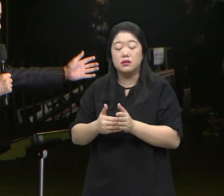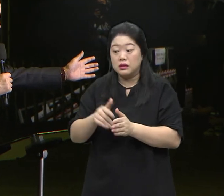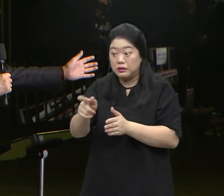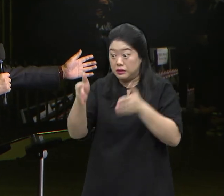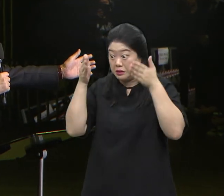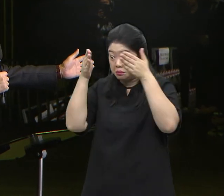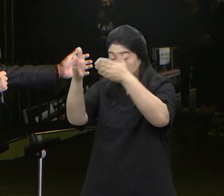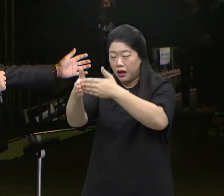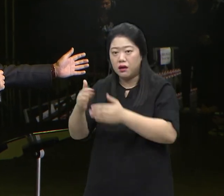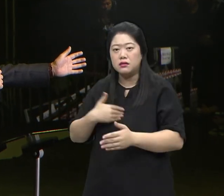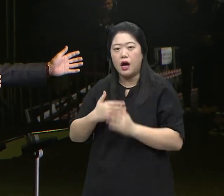studies head in that direction.